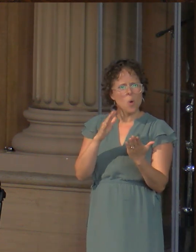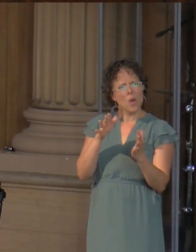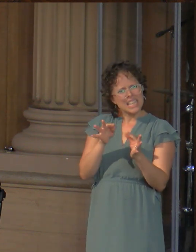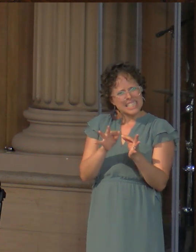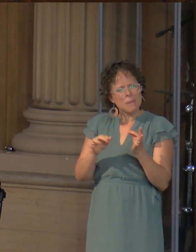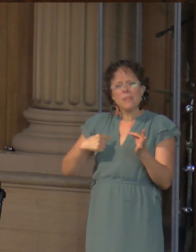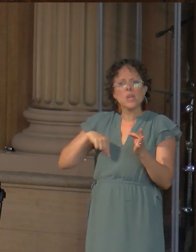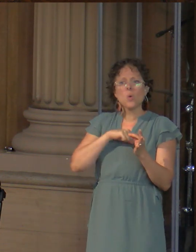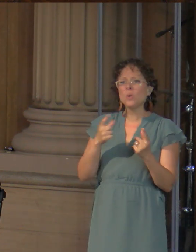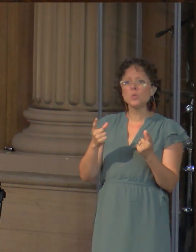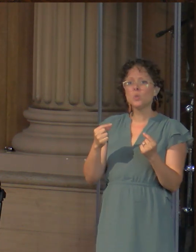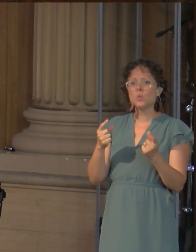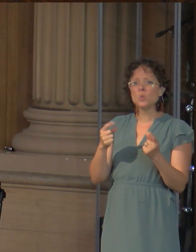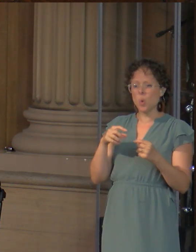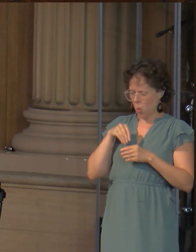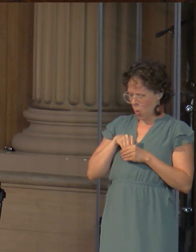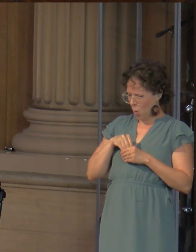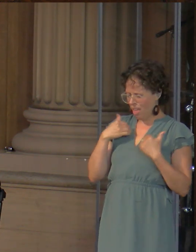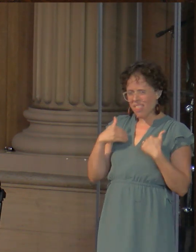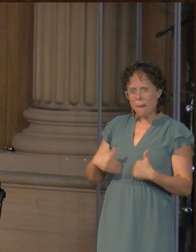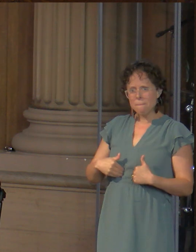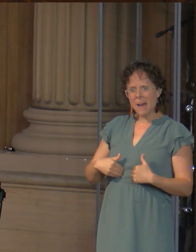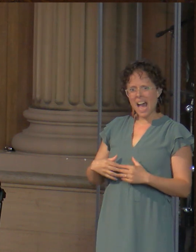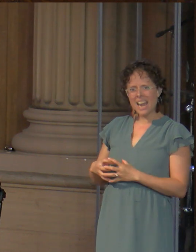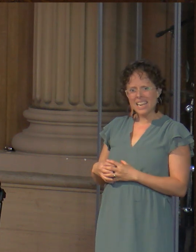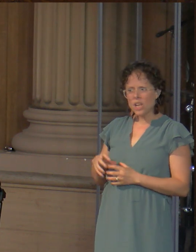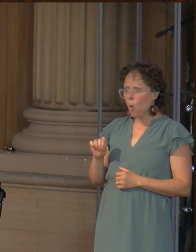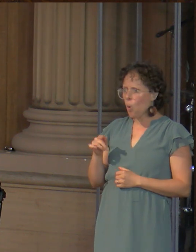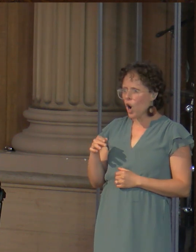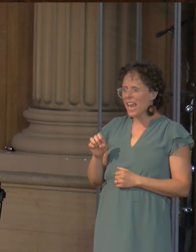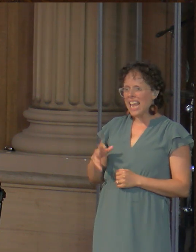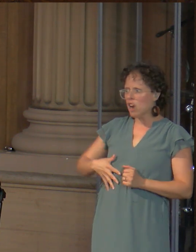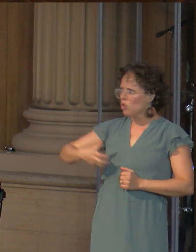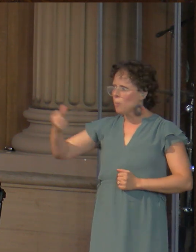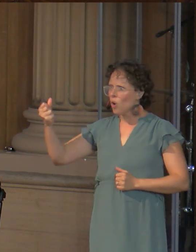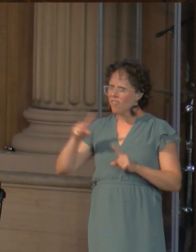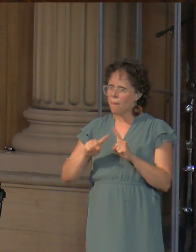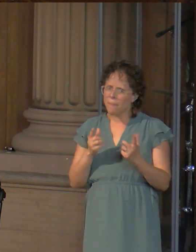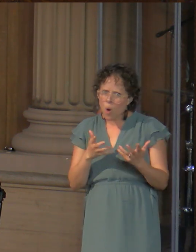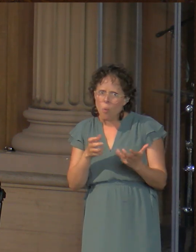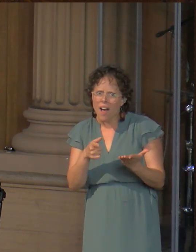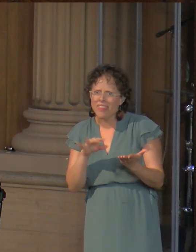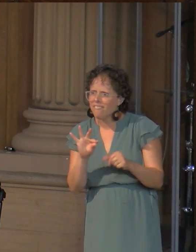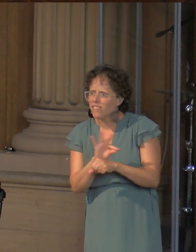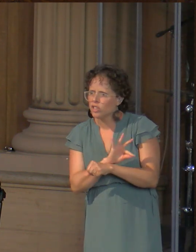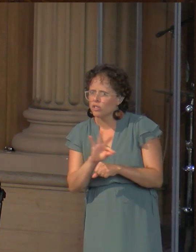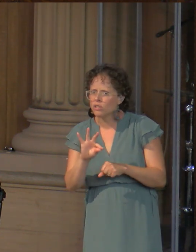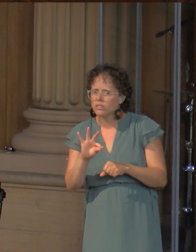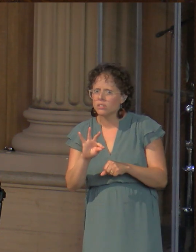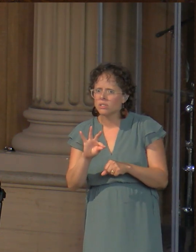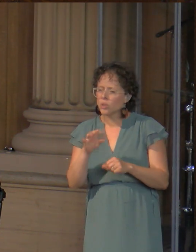the organ and demand the function. We make men without chests and expect of them virtue and enterprise.